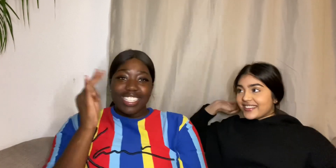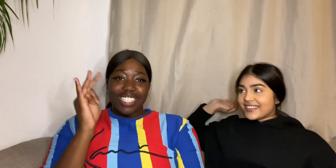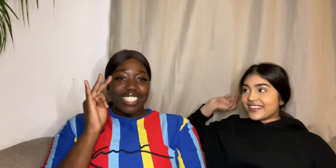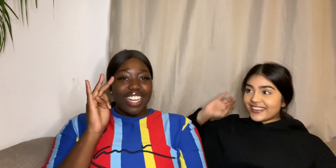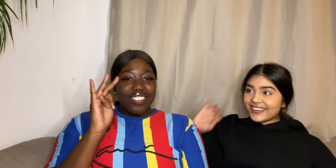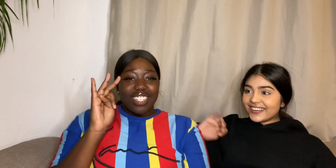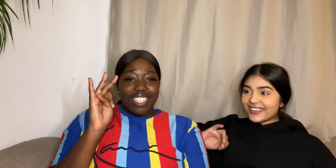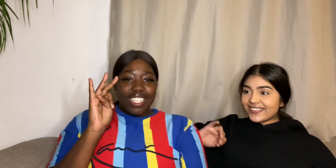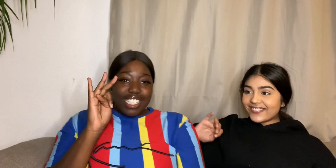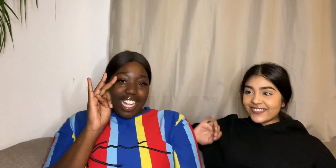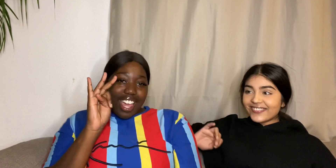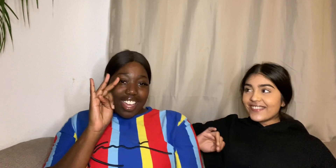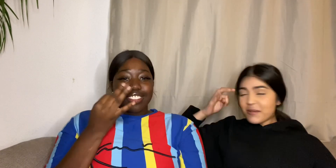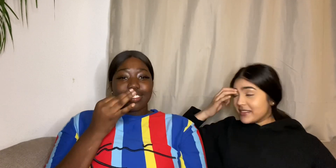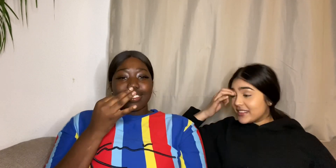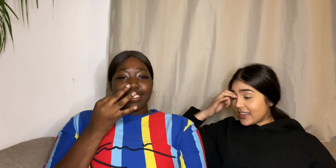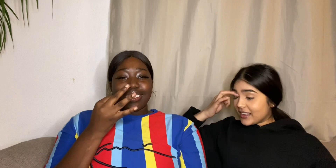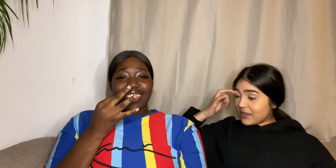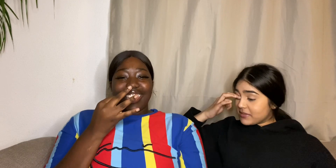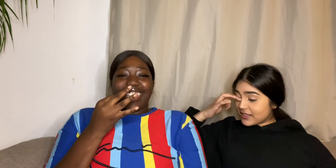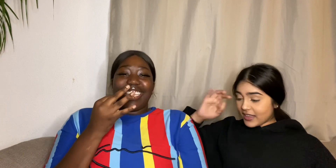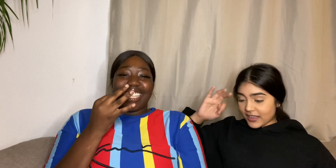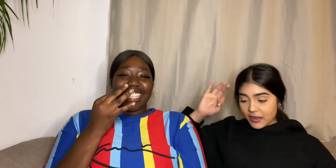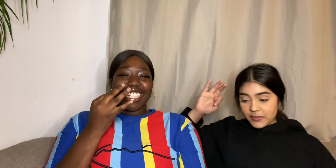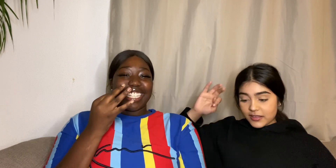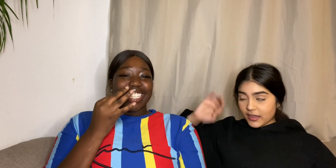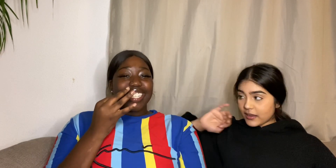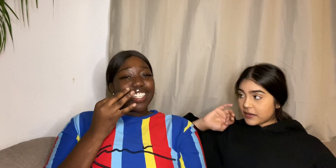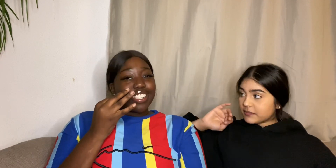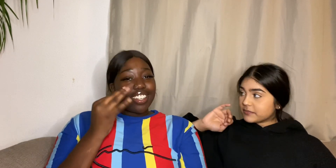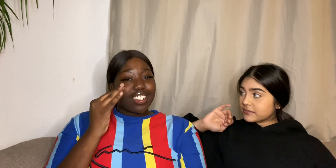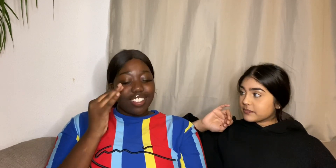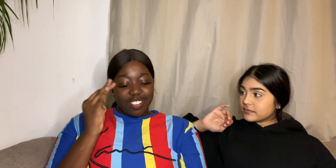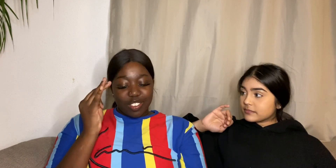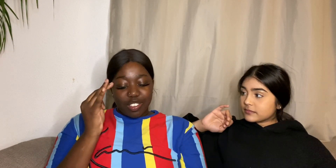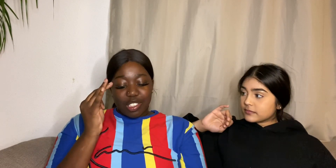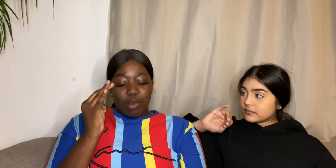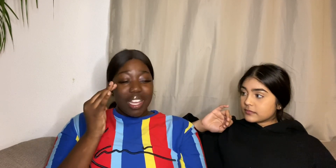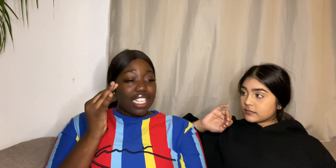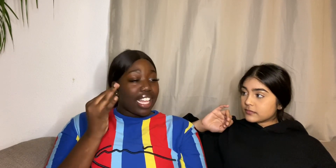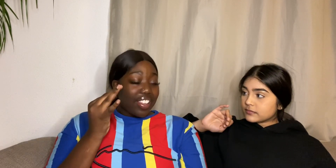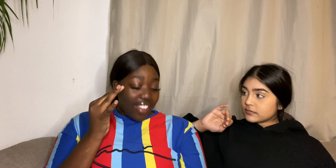Definitely Let me think Let me think Let me think You better think that